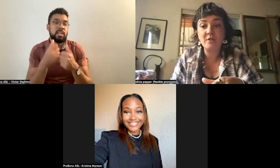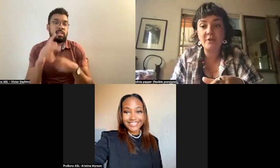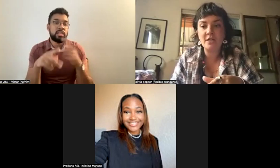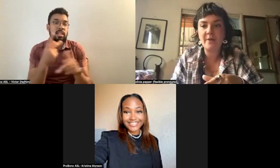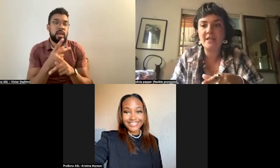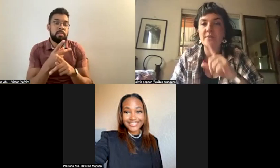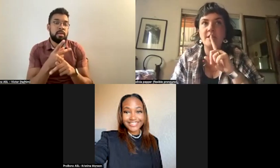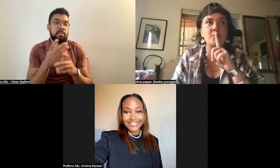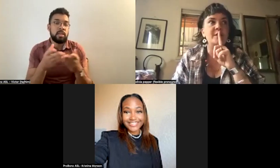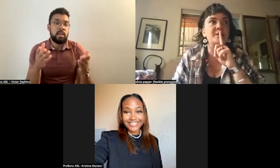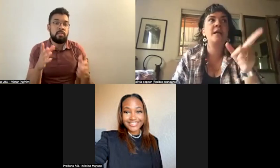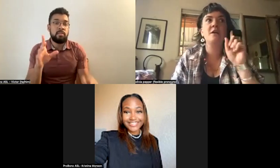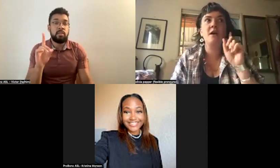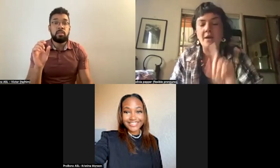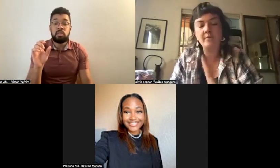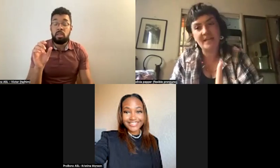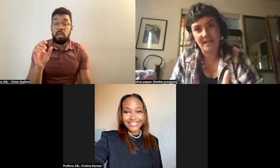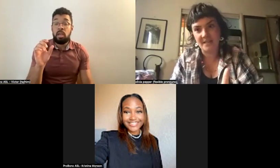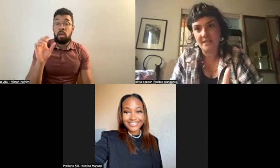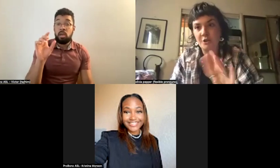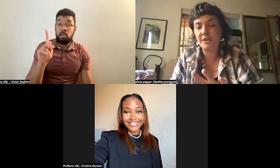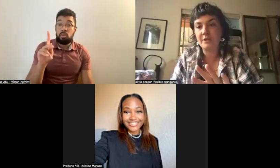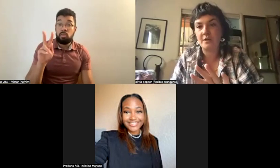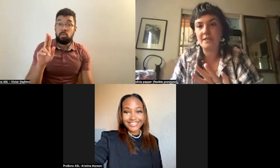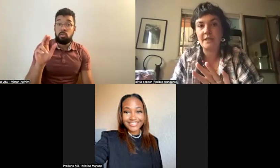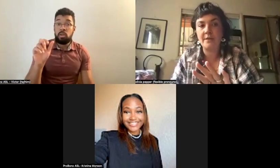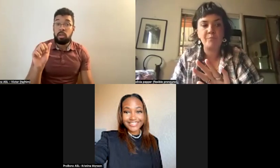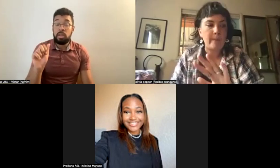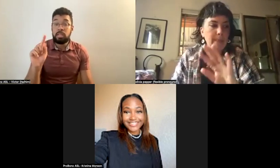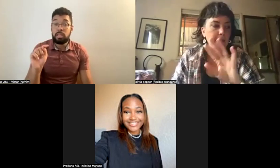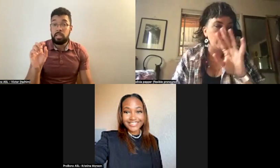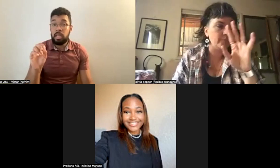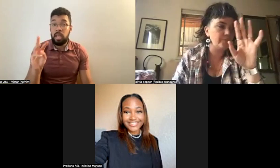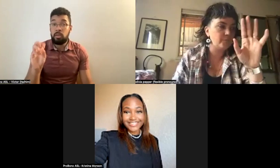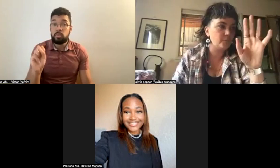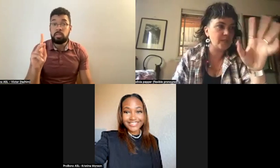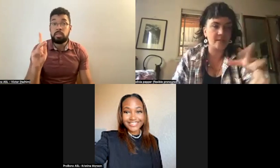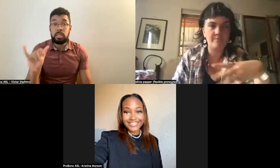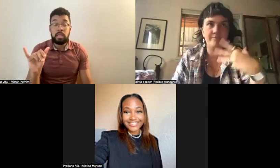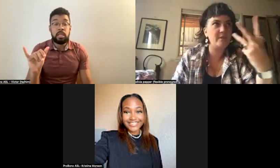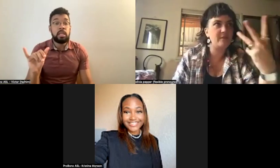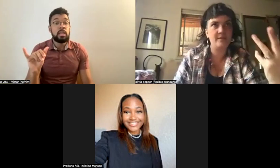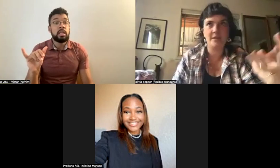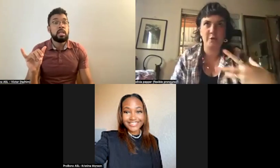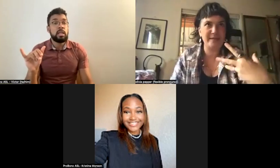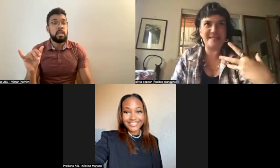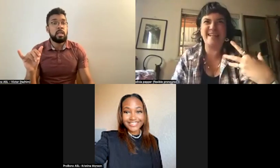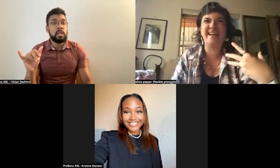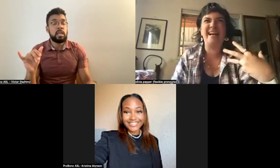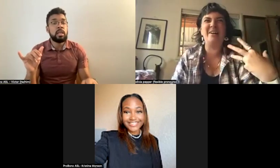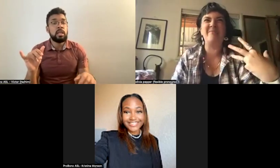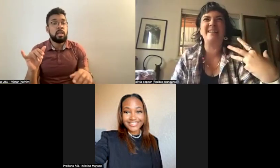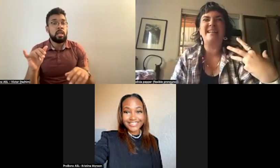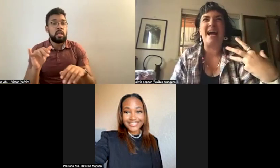Grotowski cross paths with this tradition? I would say, yes. Jersey Grotowski, um, was a theaterist.